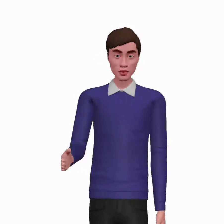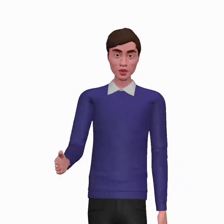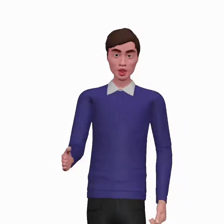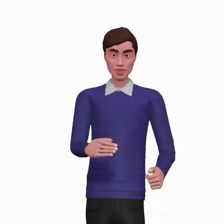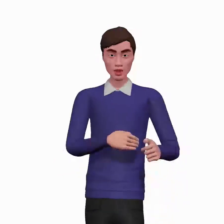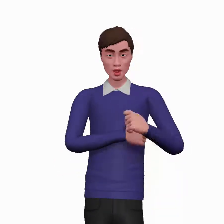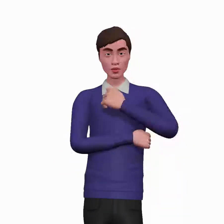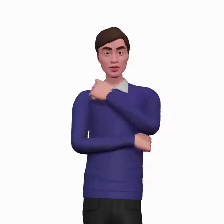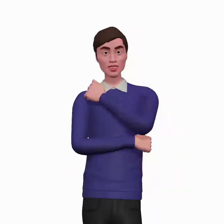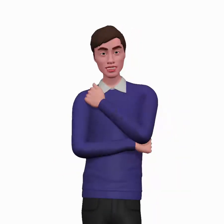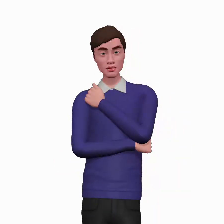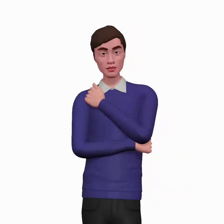inhaler for your symptoms?